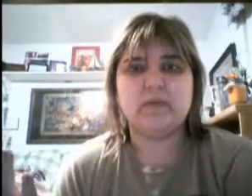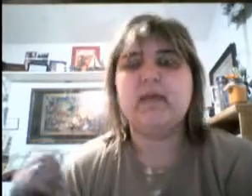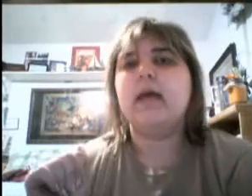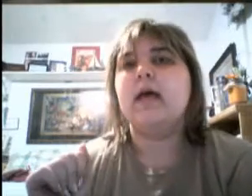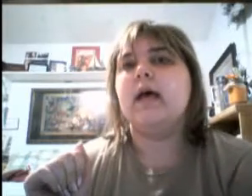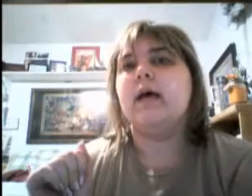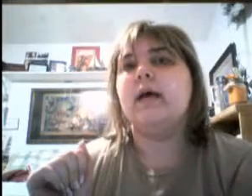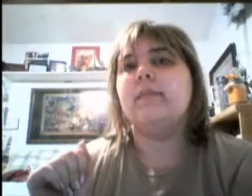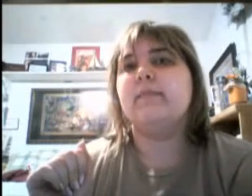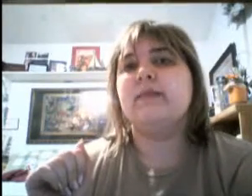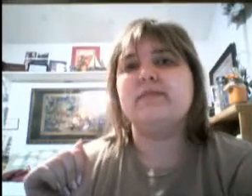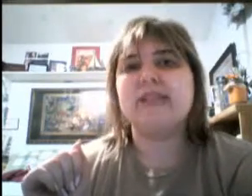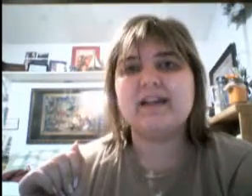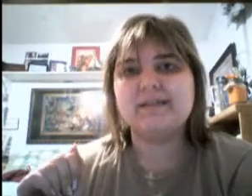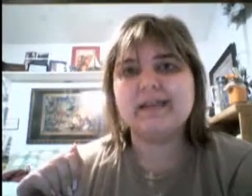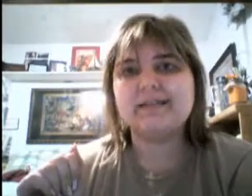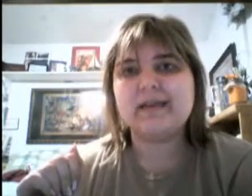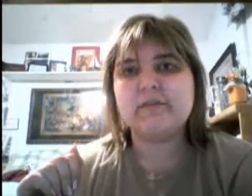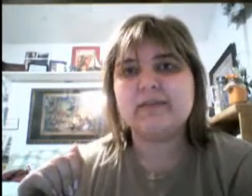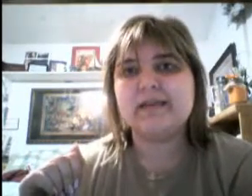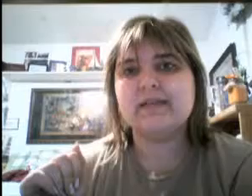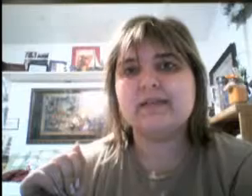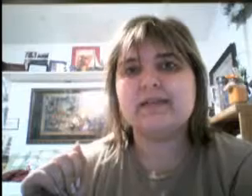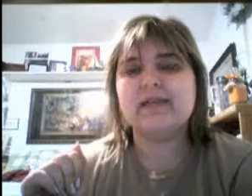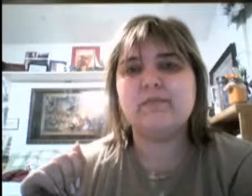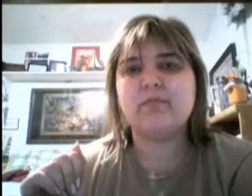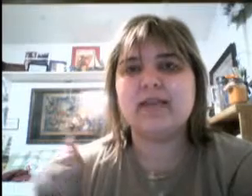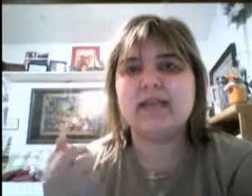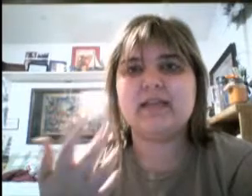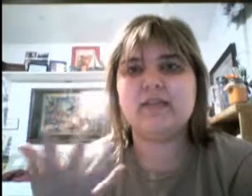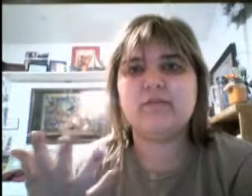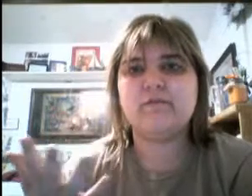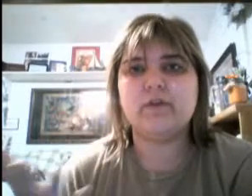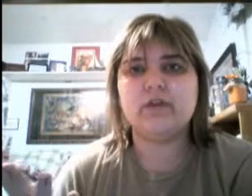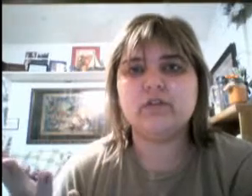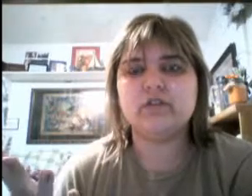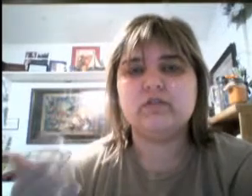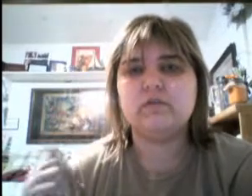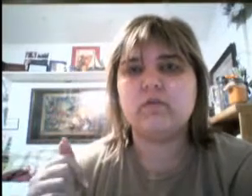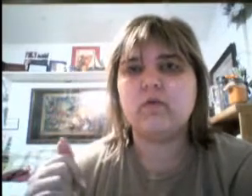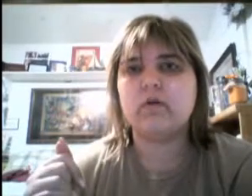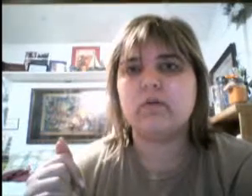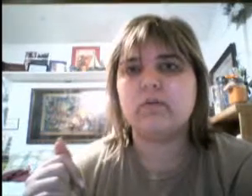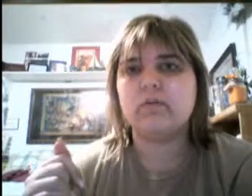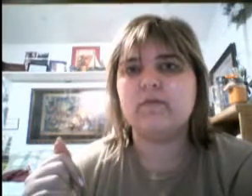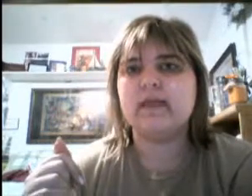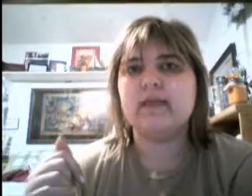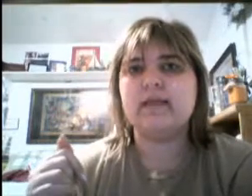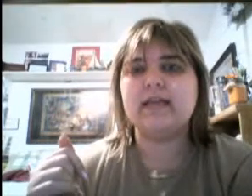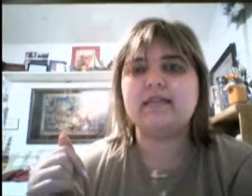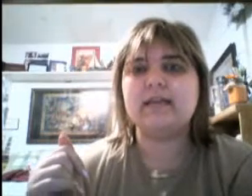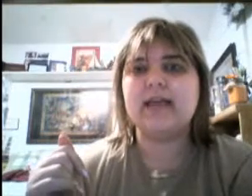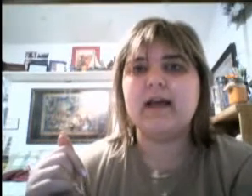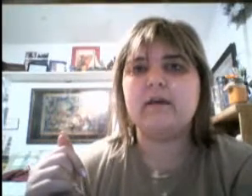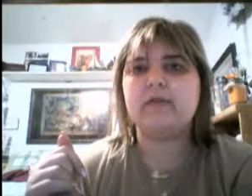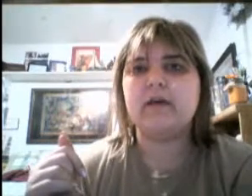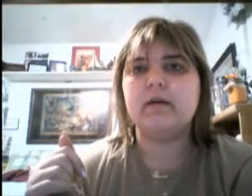them. Um, but it was kind of a letdown because they didn't bring any new footage for the movie. They did have, um,